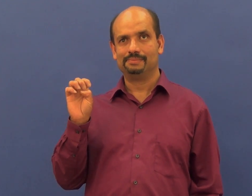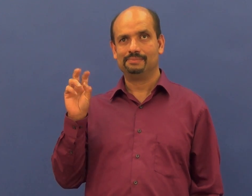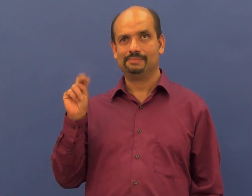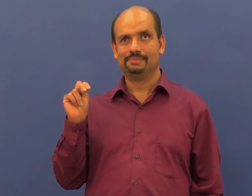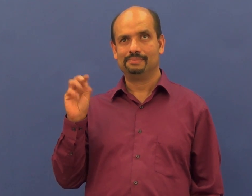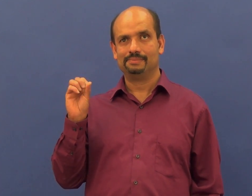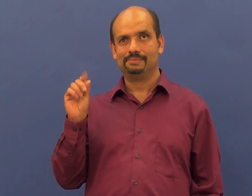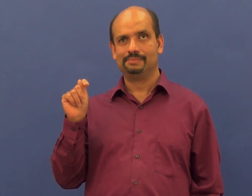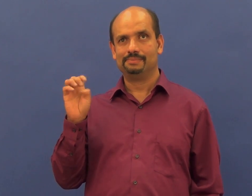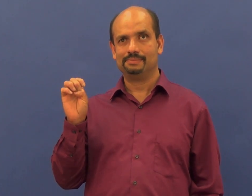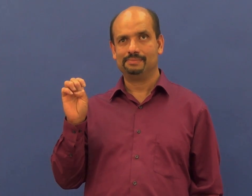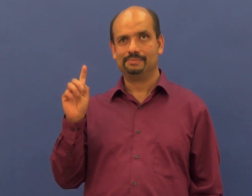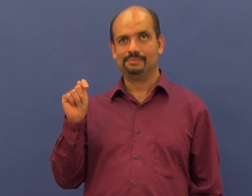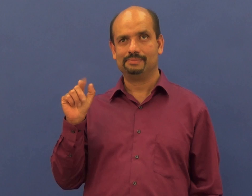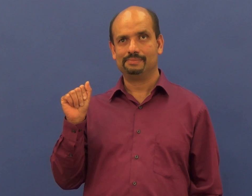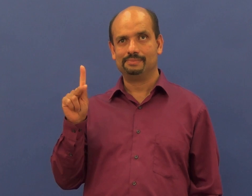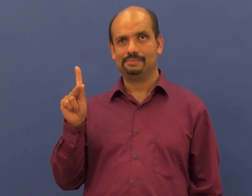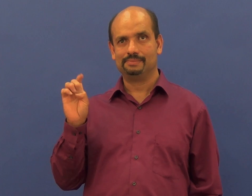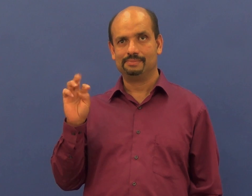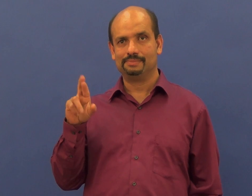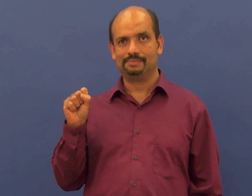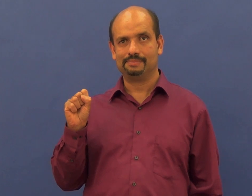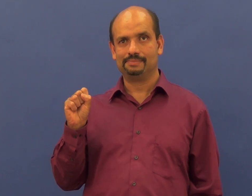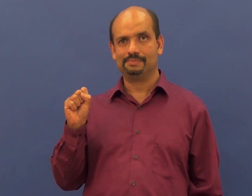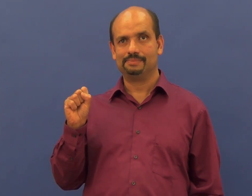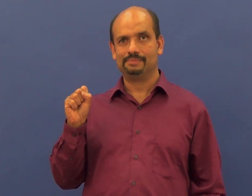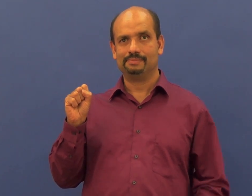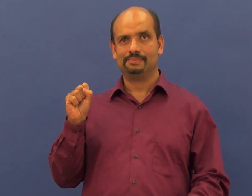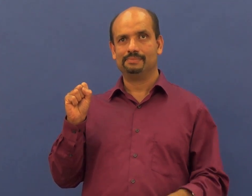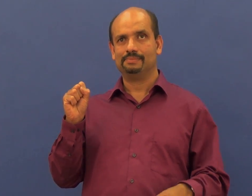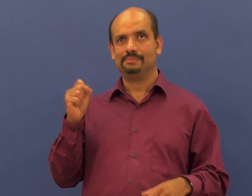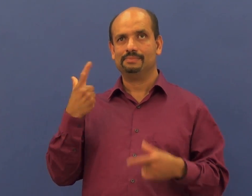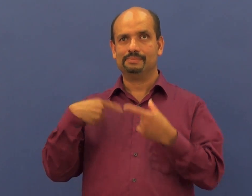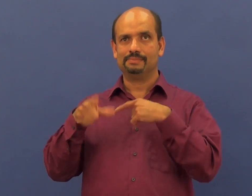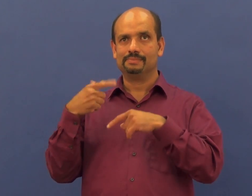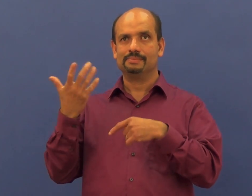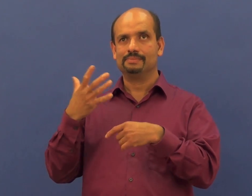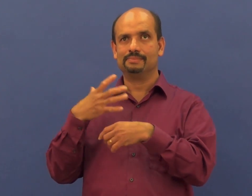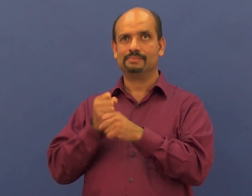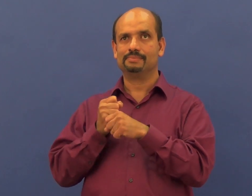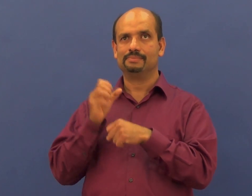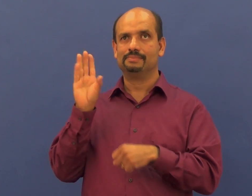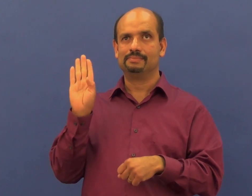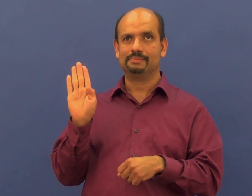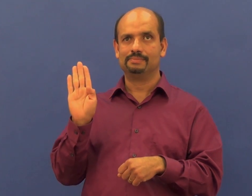Braille note takers. Signed, B, N.